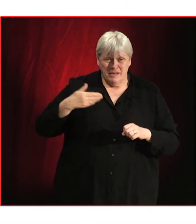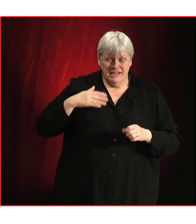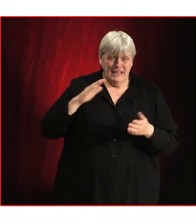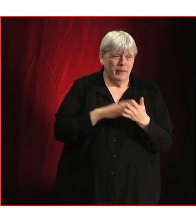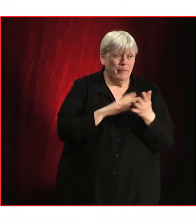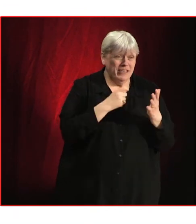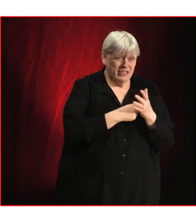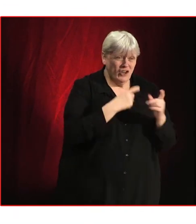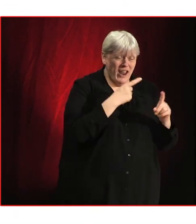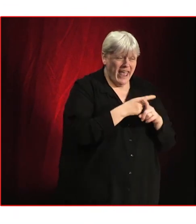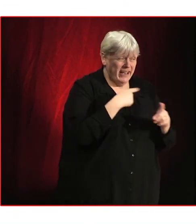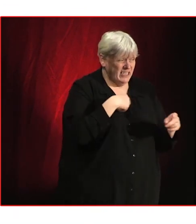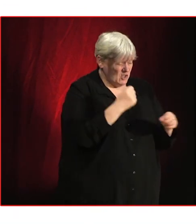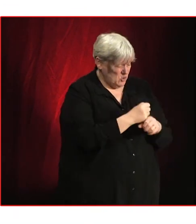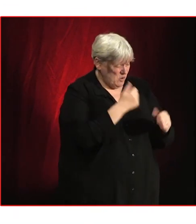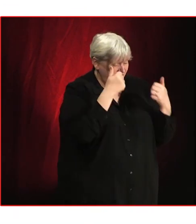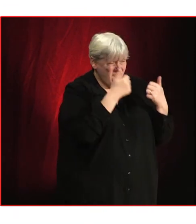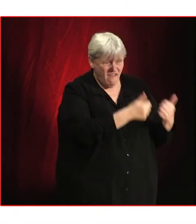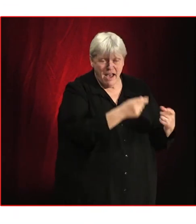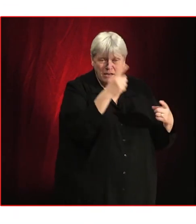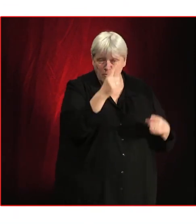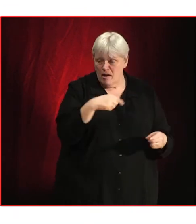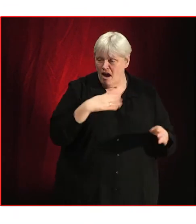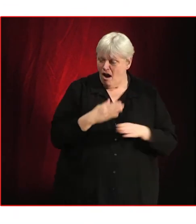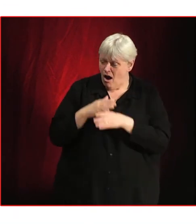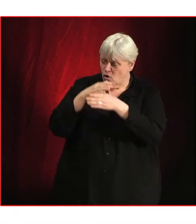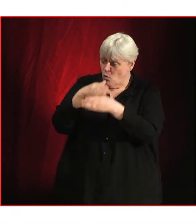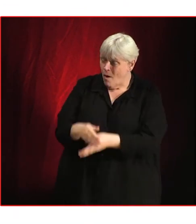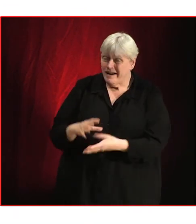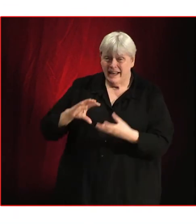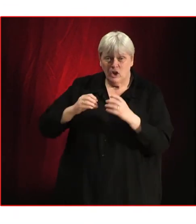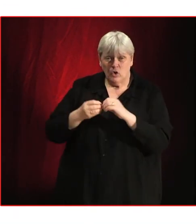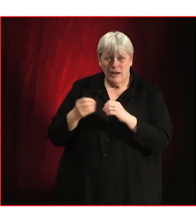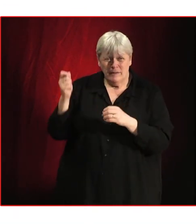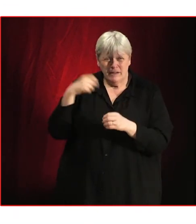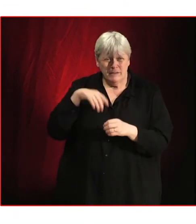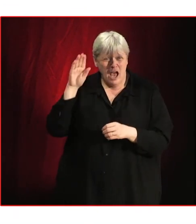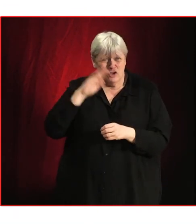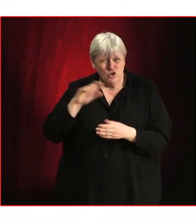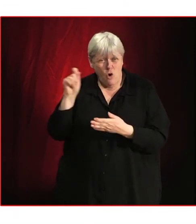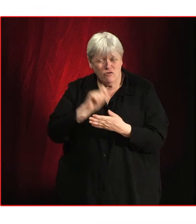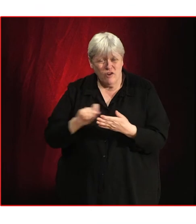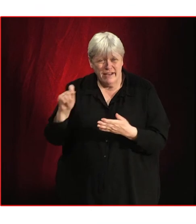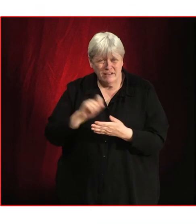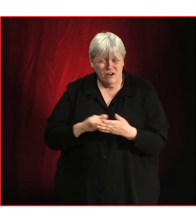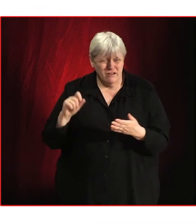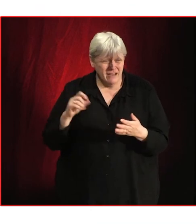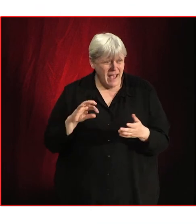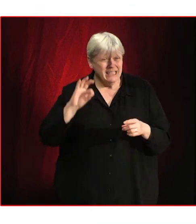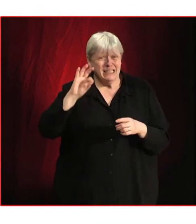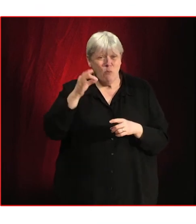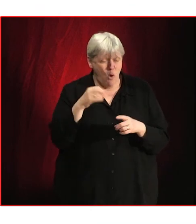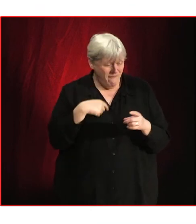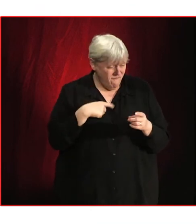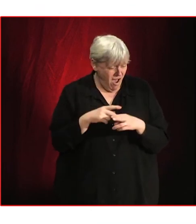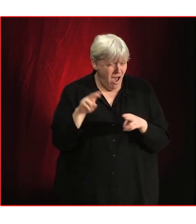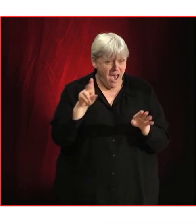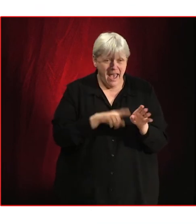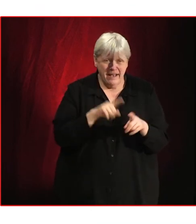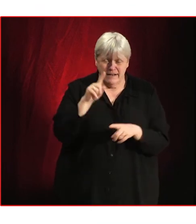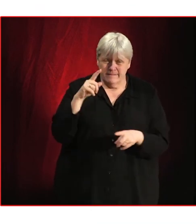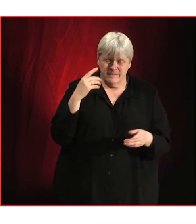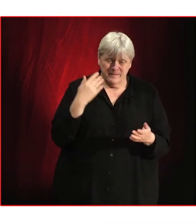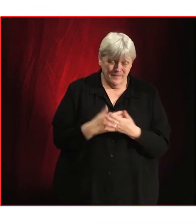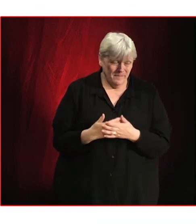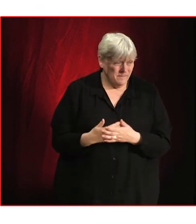taken all our hard-working songwriters, creators and musicians for mugs. This is Spotify alone. It's not a big ask